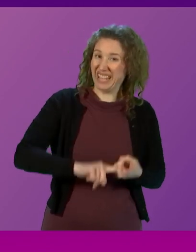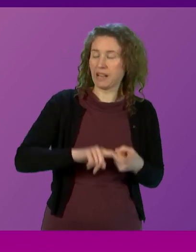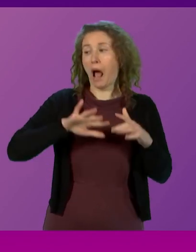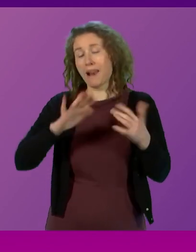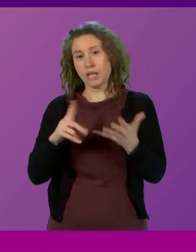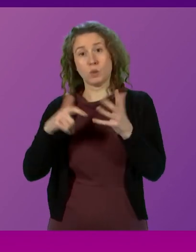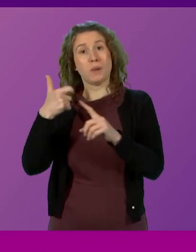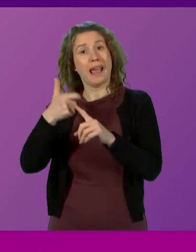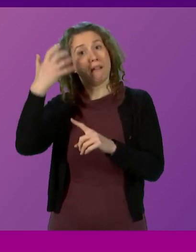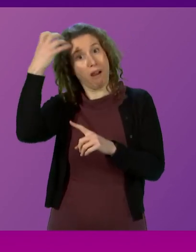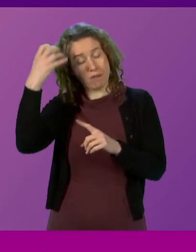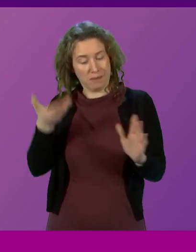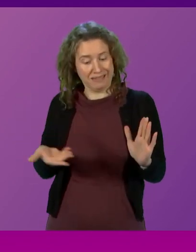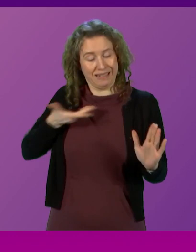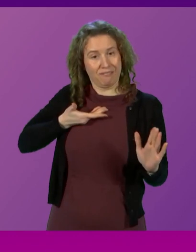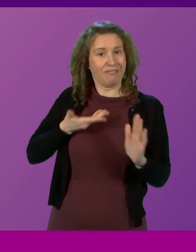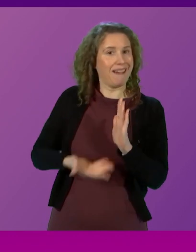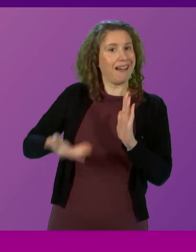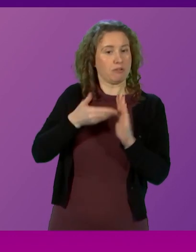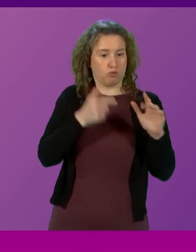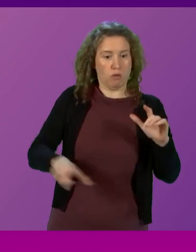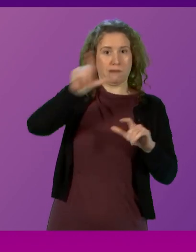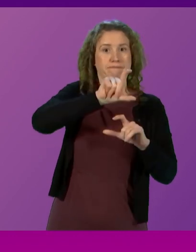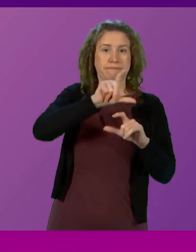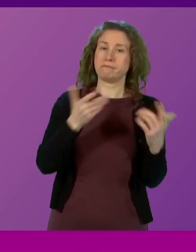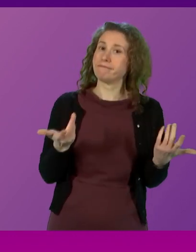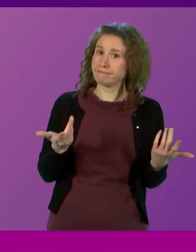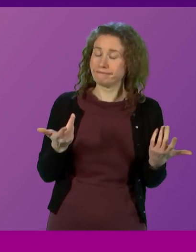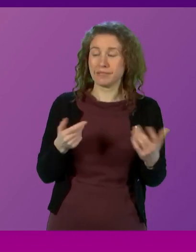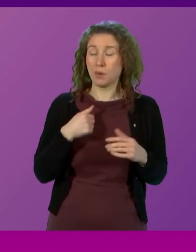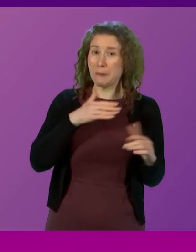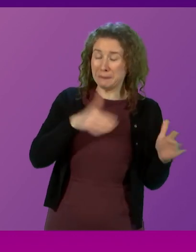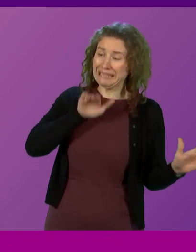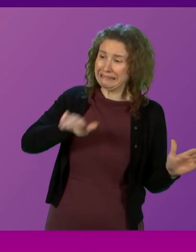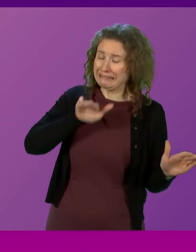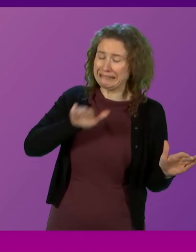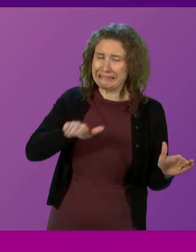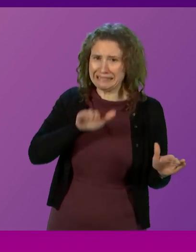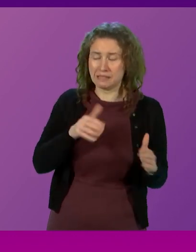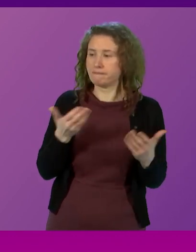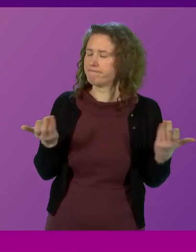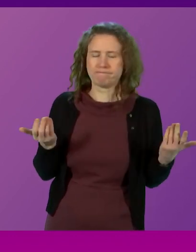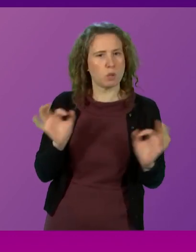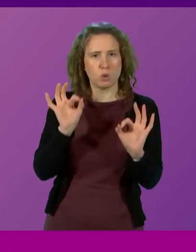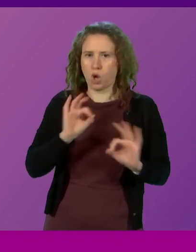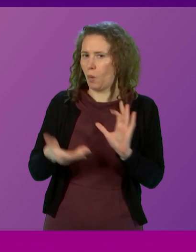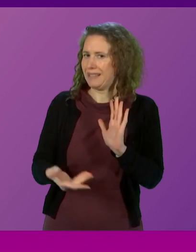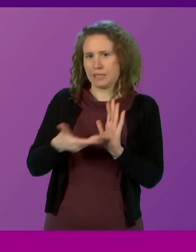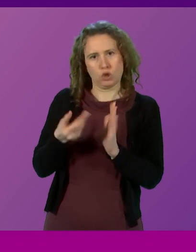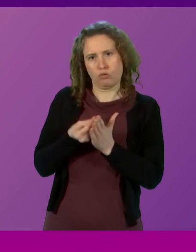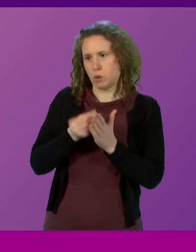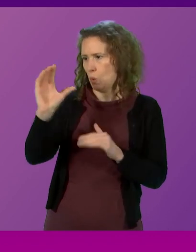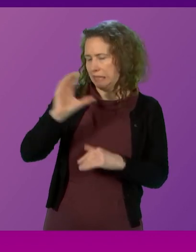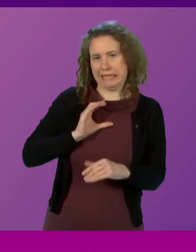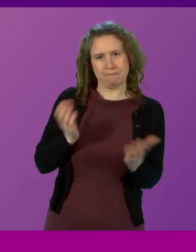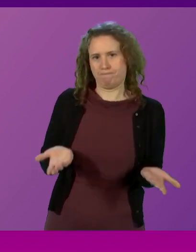Kingdom Government allocates any additional resources to Scotland. Despite repeated requests, no additional resources have